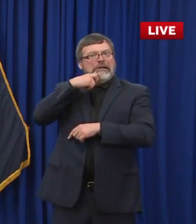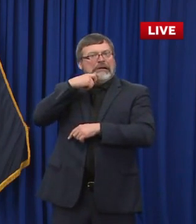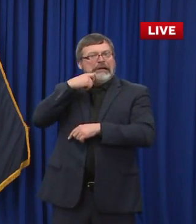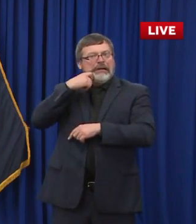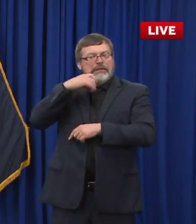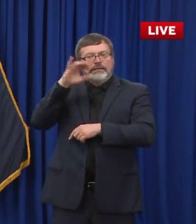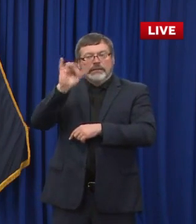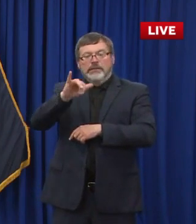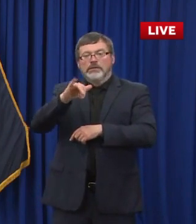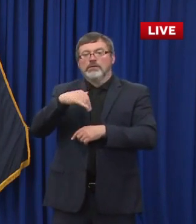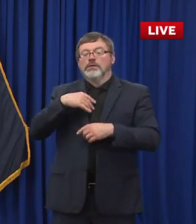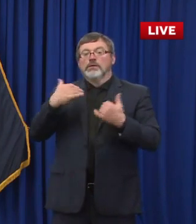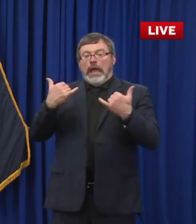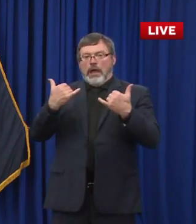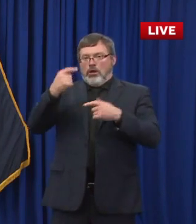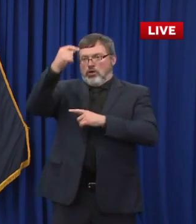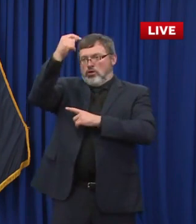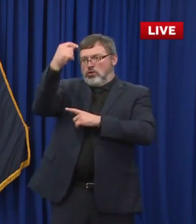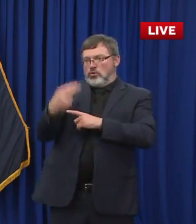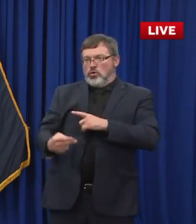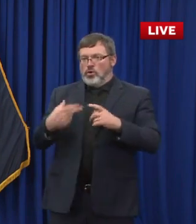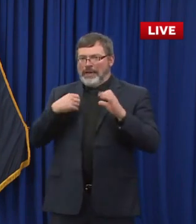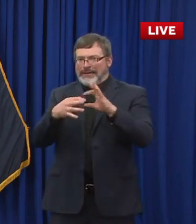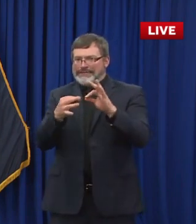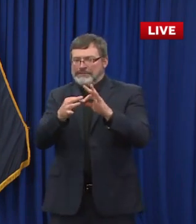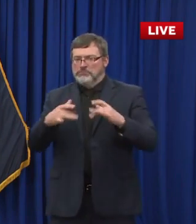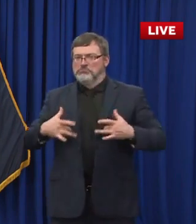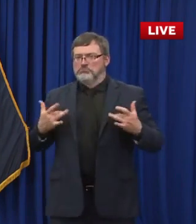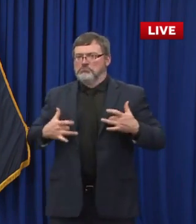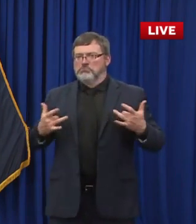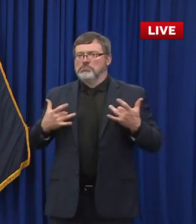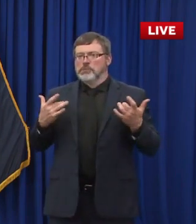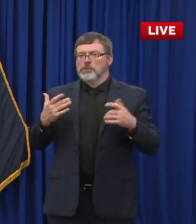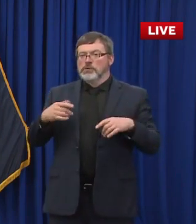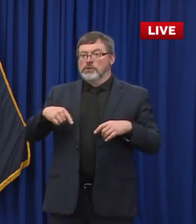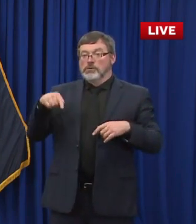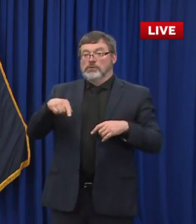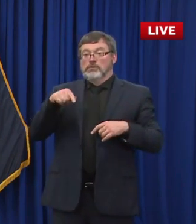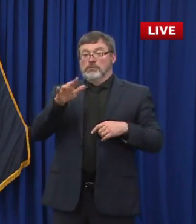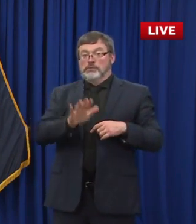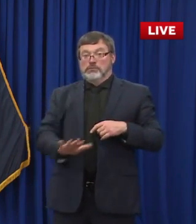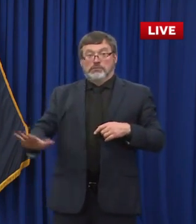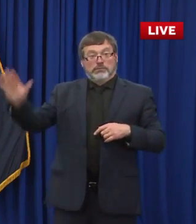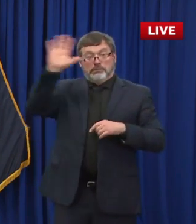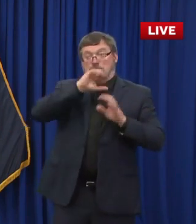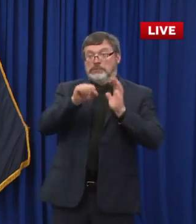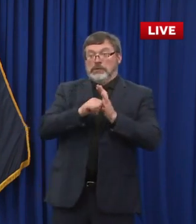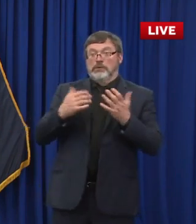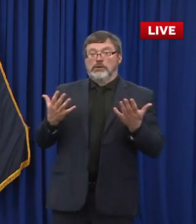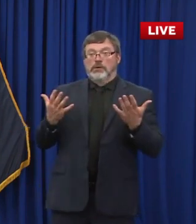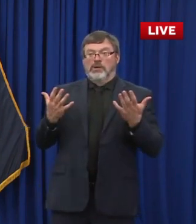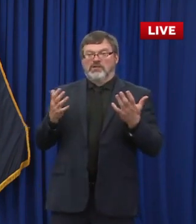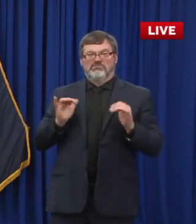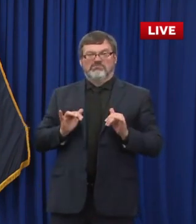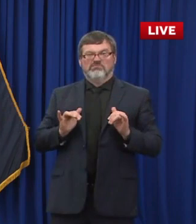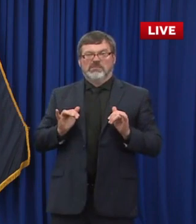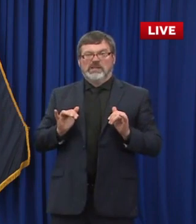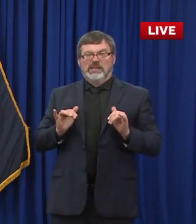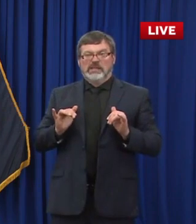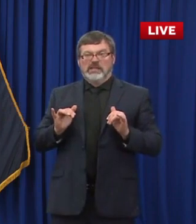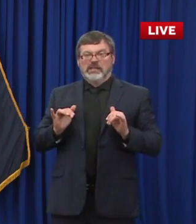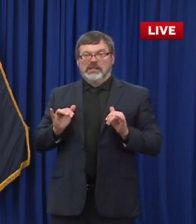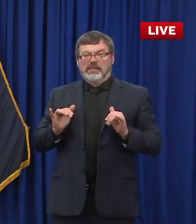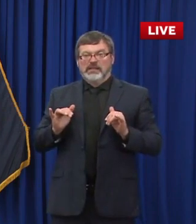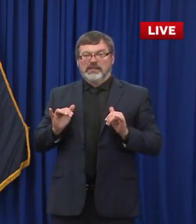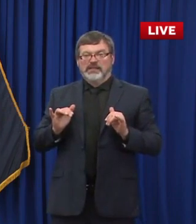expectations and where the status if you will across the state and as we unfortunately had to update today our conditions continue